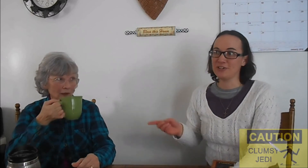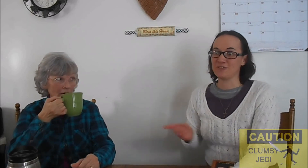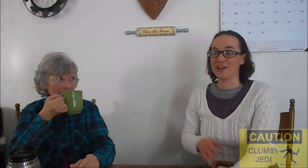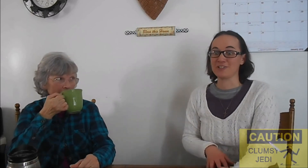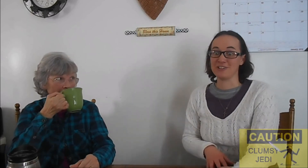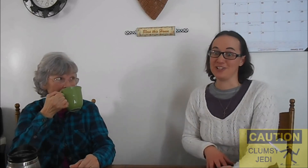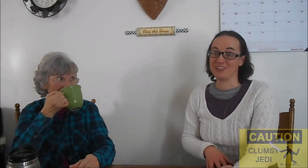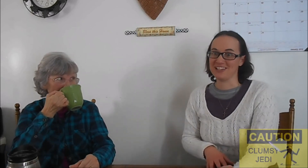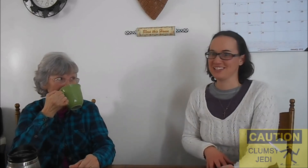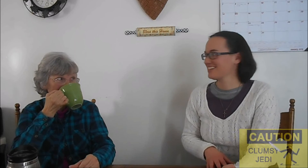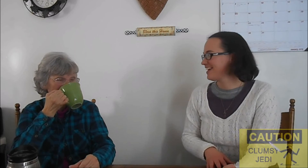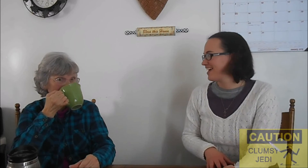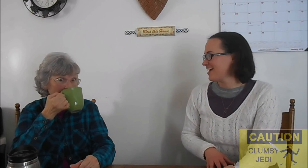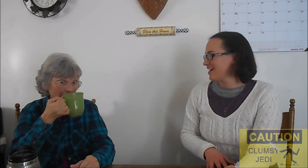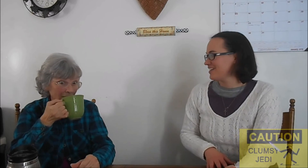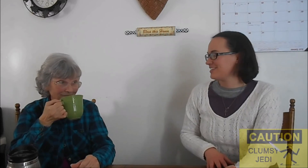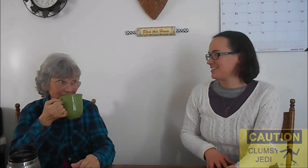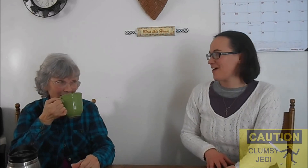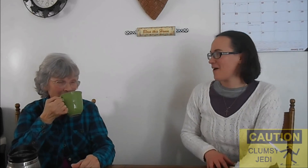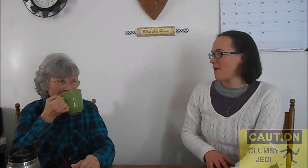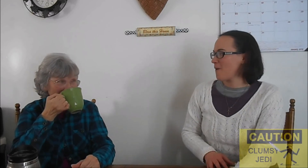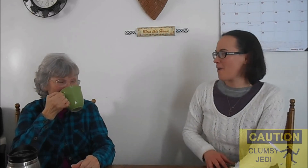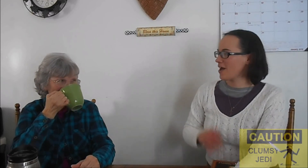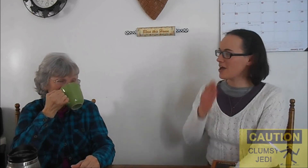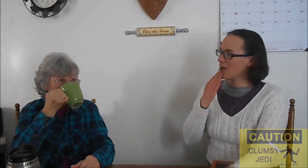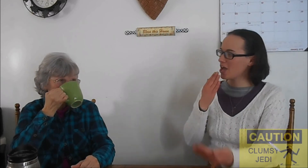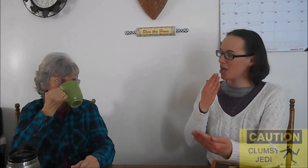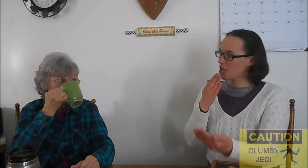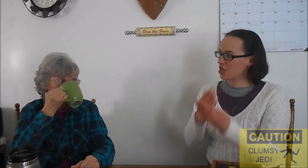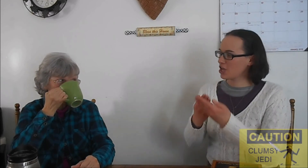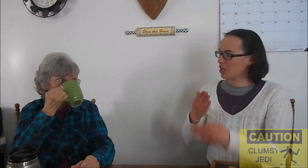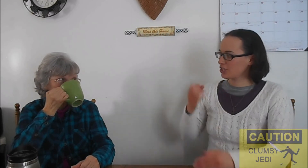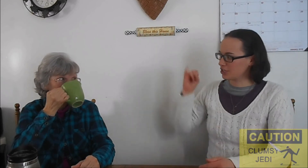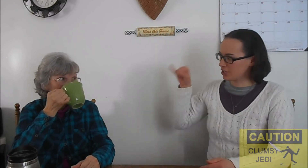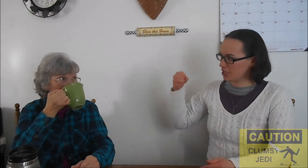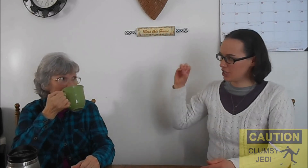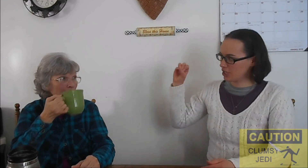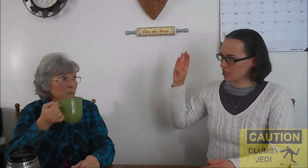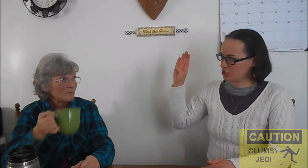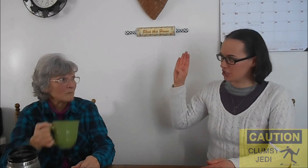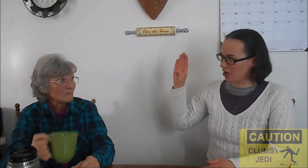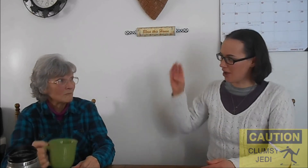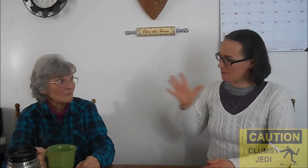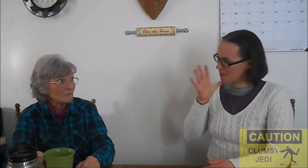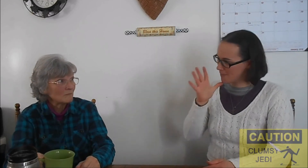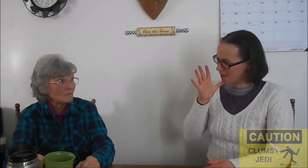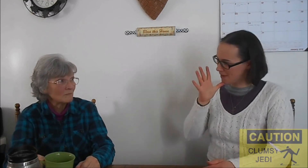learning faster than she thinks. So... Good. Job. Mom.